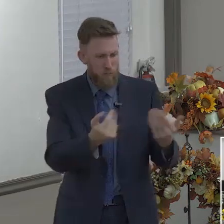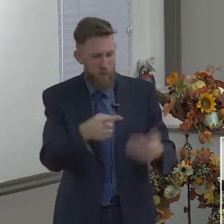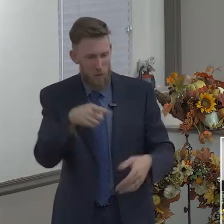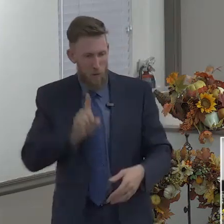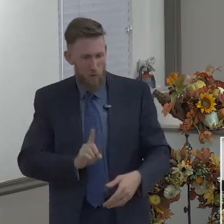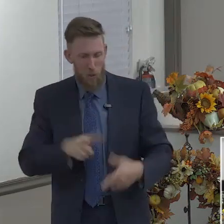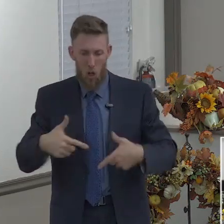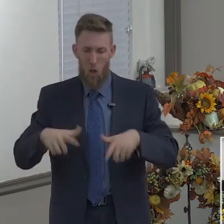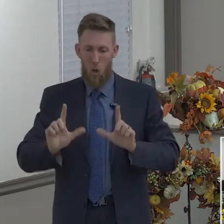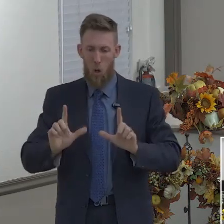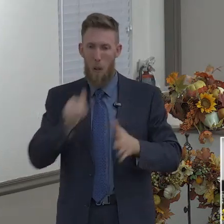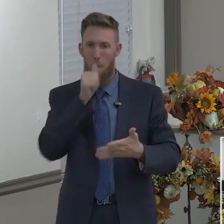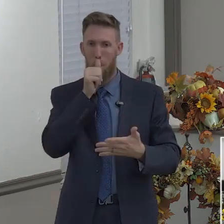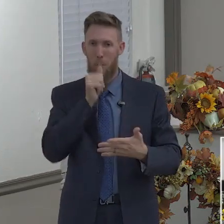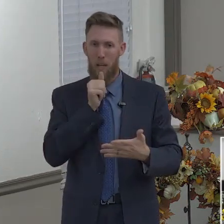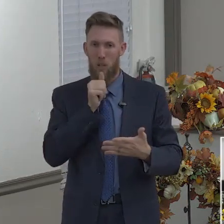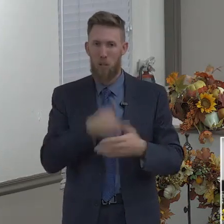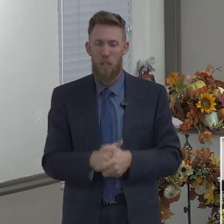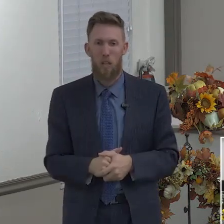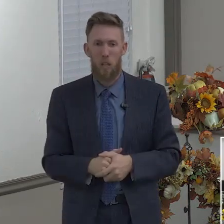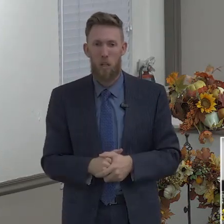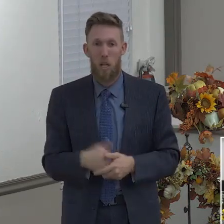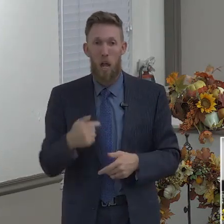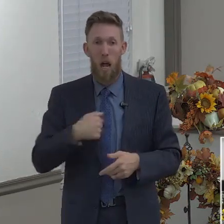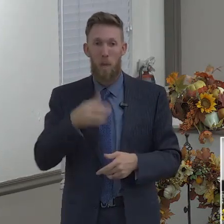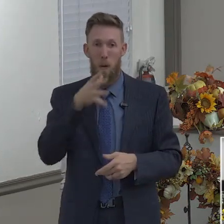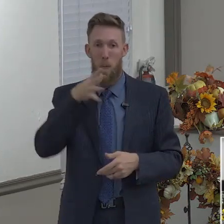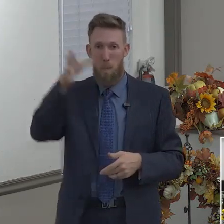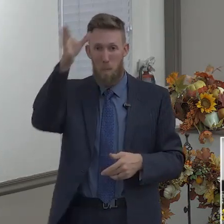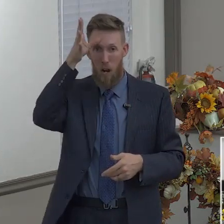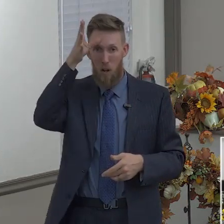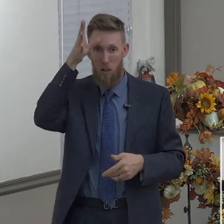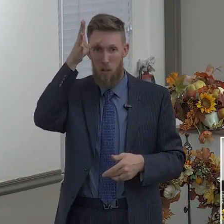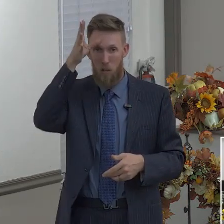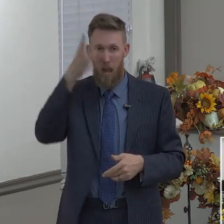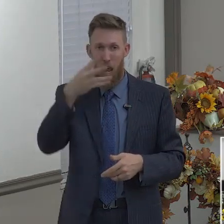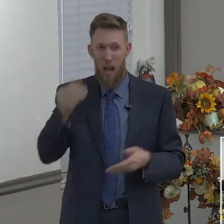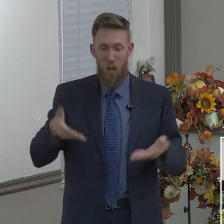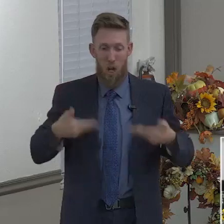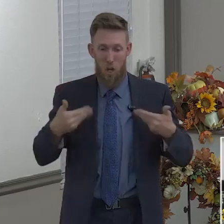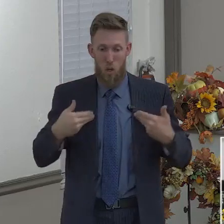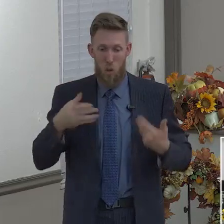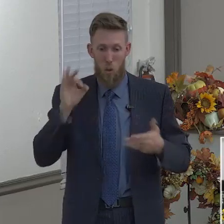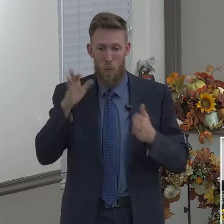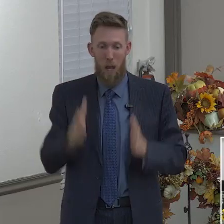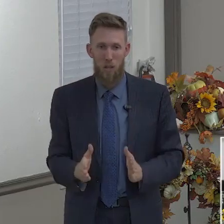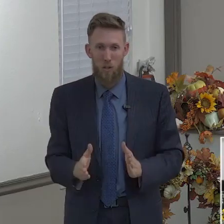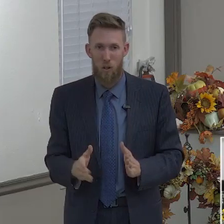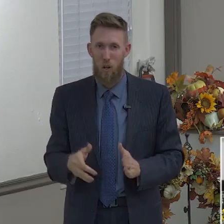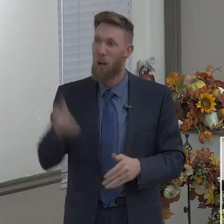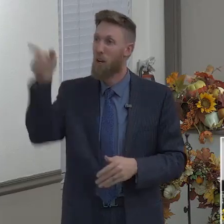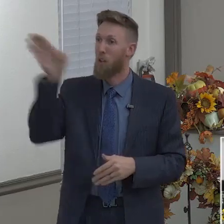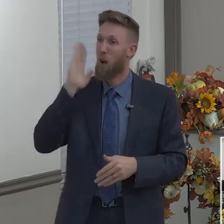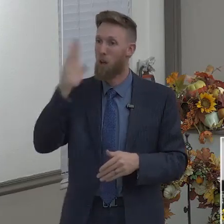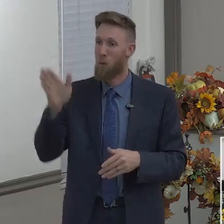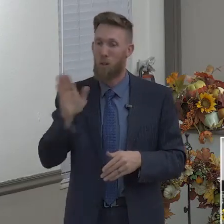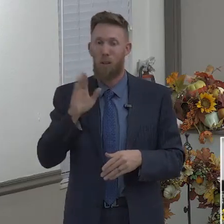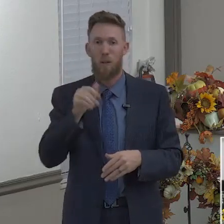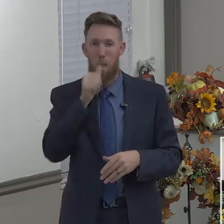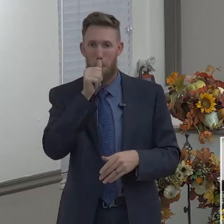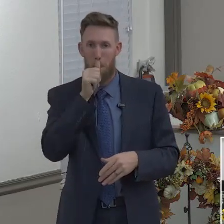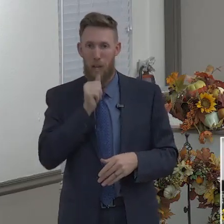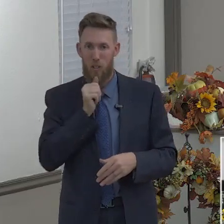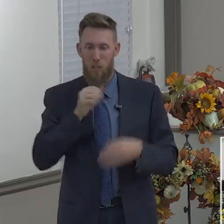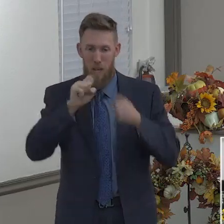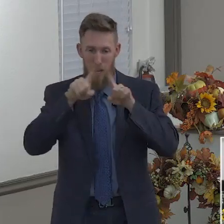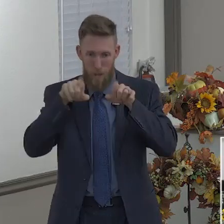a parent, as a youth pastor, God will often test your patience. Okay? As a youth pastor,